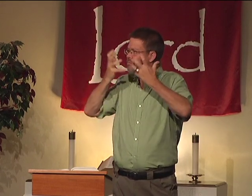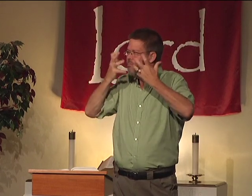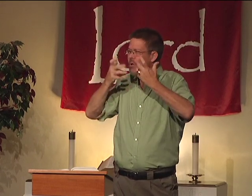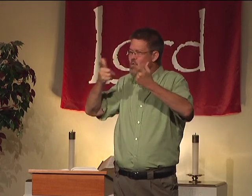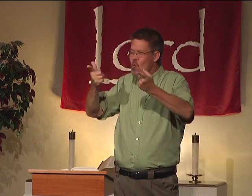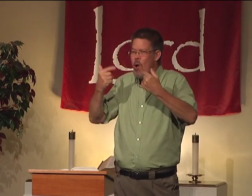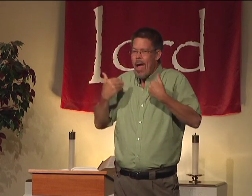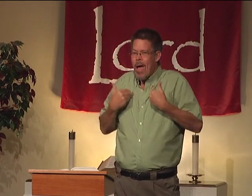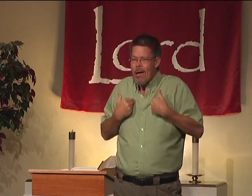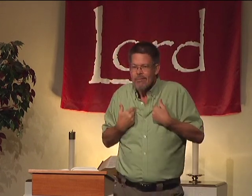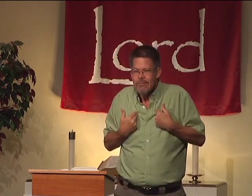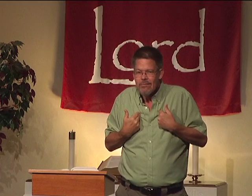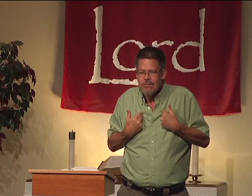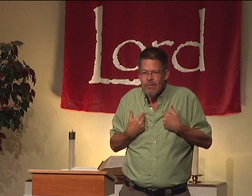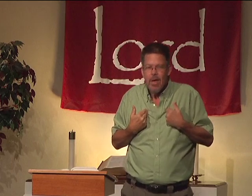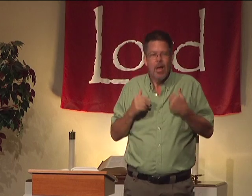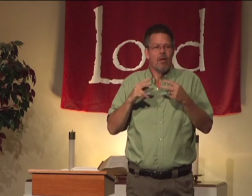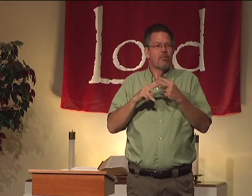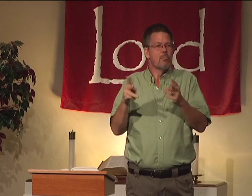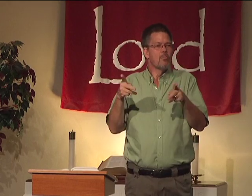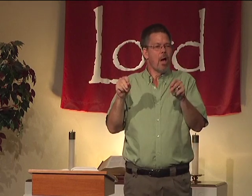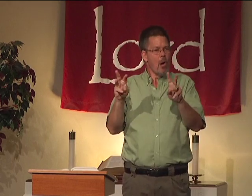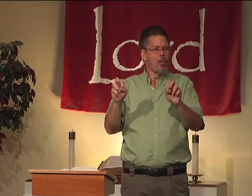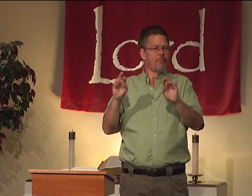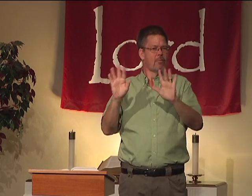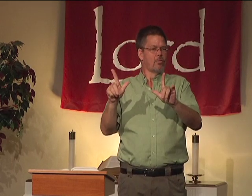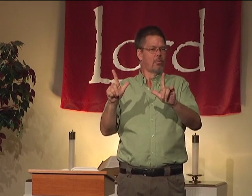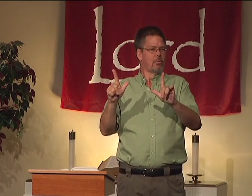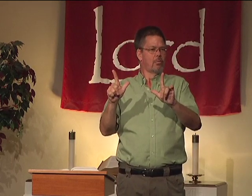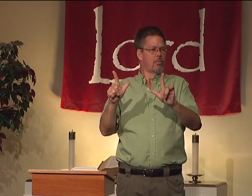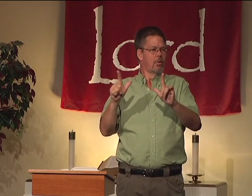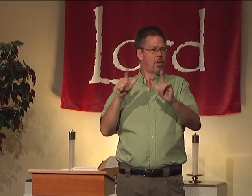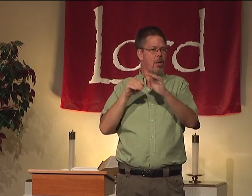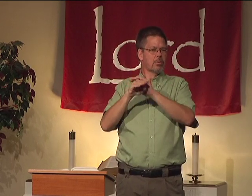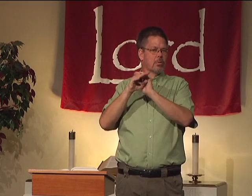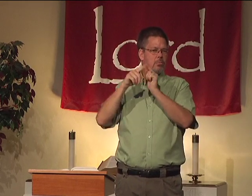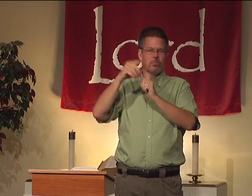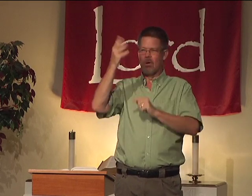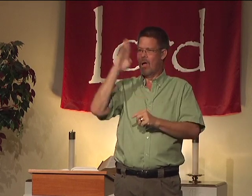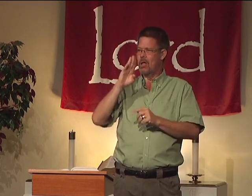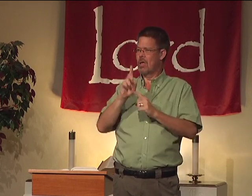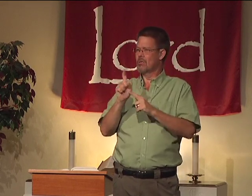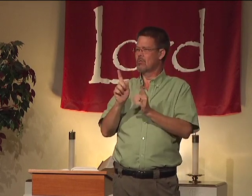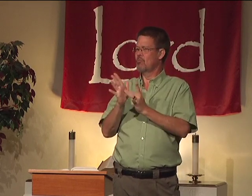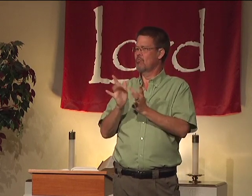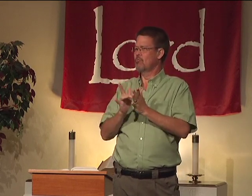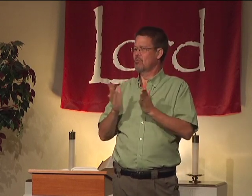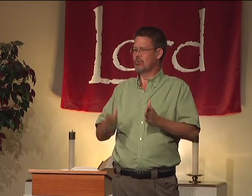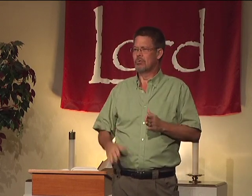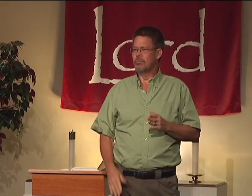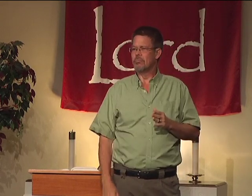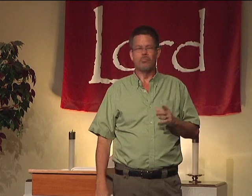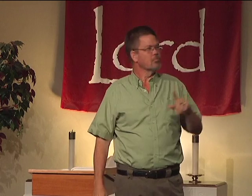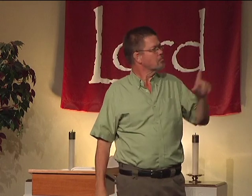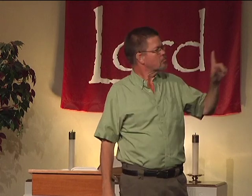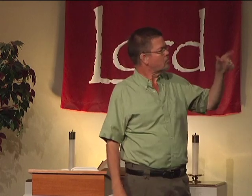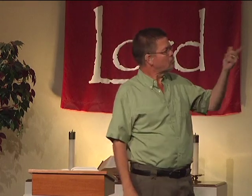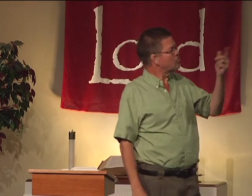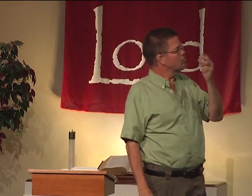heaven. So you and I have a very powerful God. And we have access to him